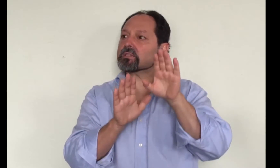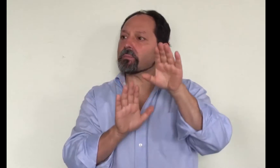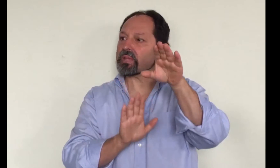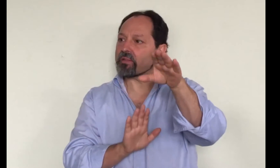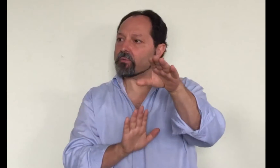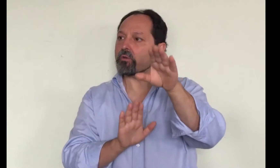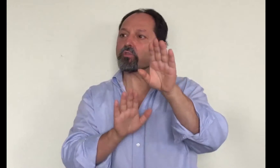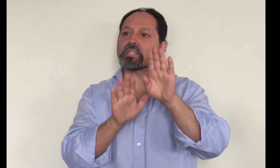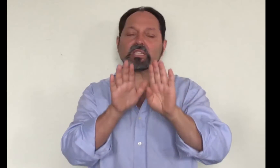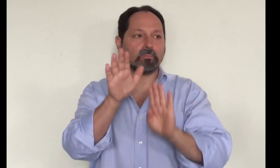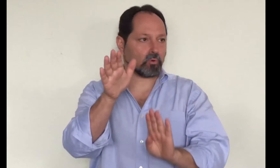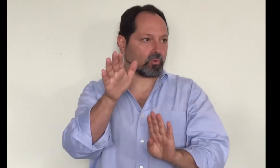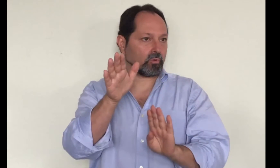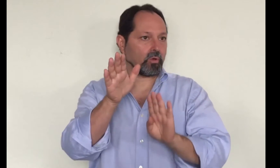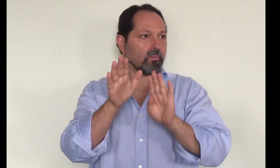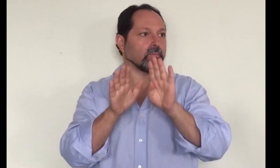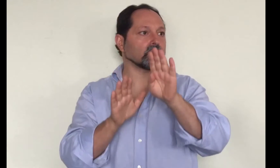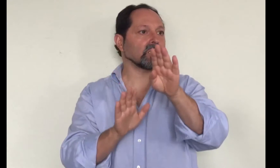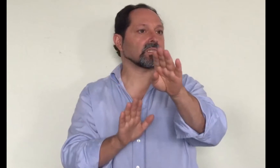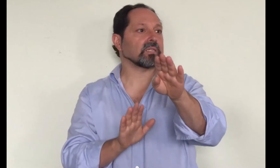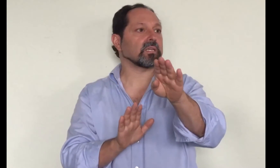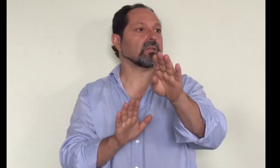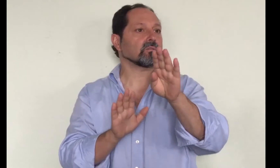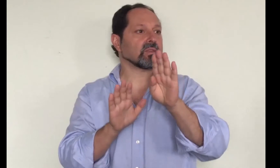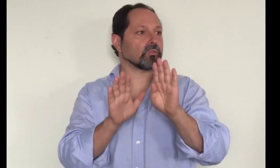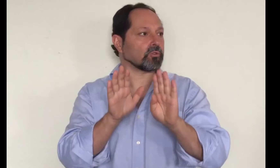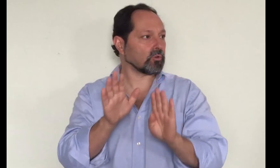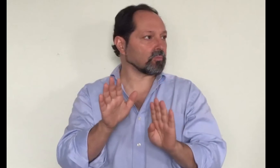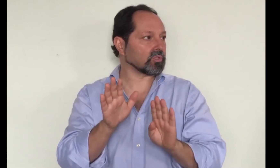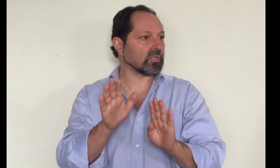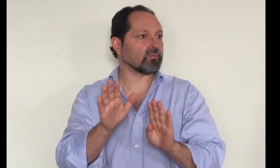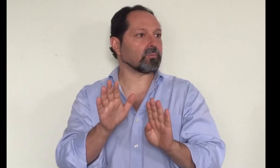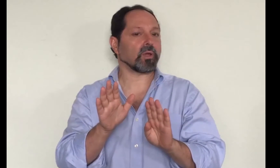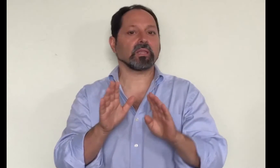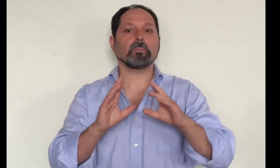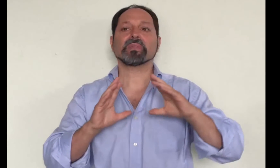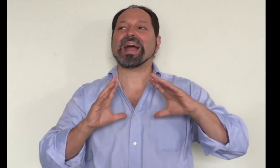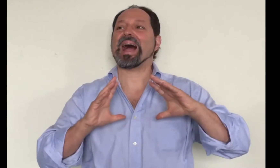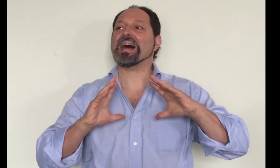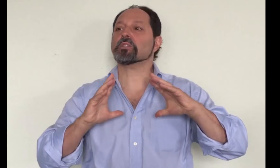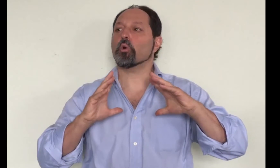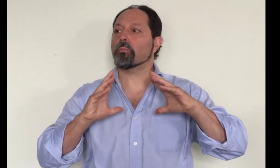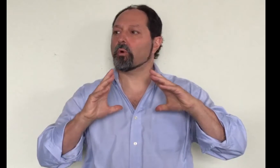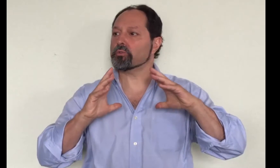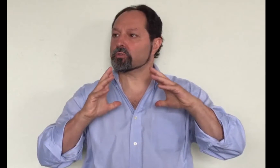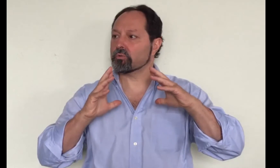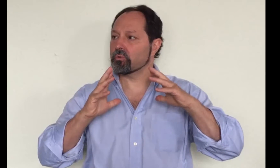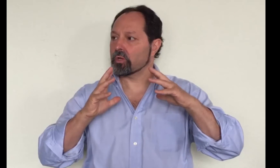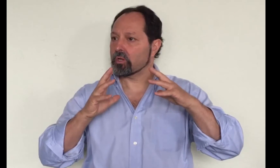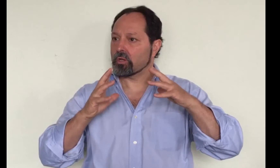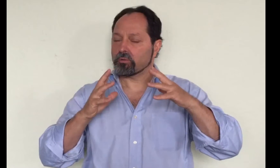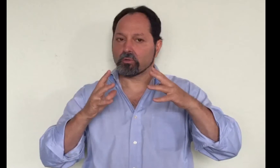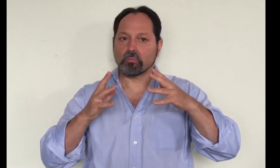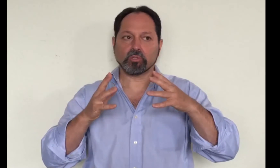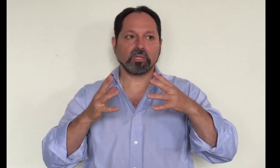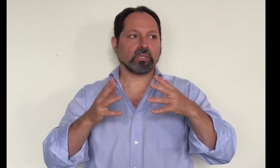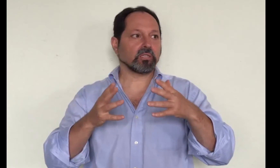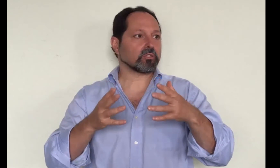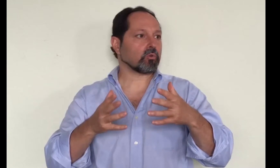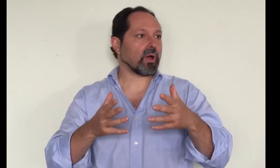some type of reciprocal motility so that the third motility of the brain as opposed to the motility described